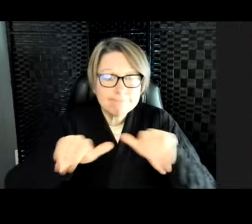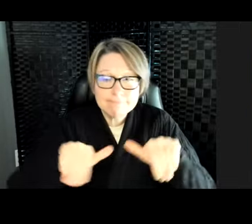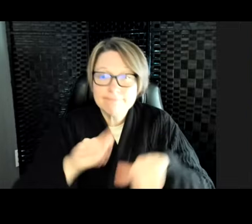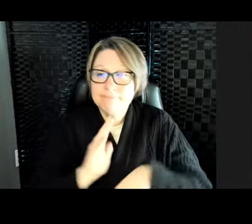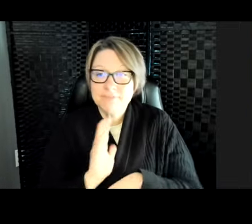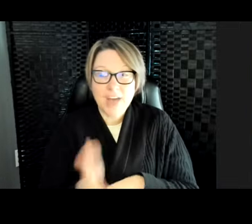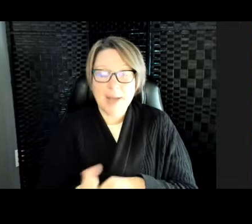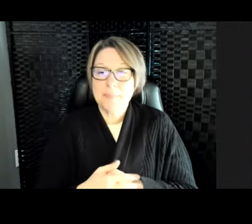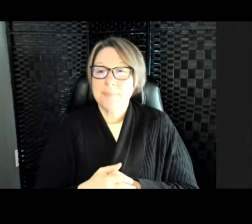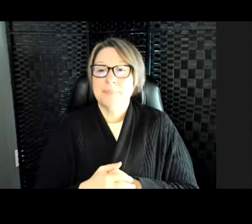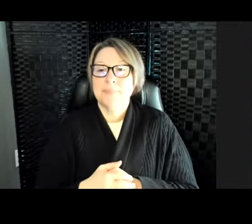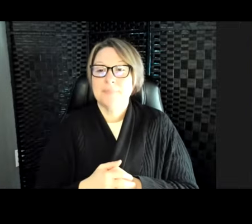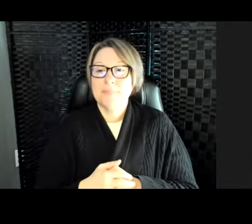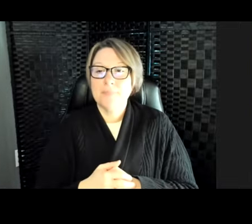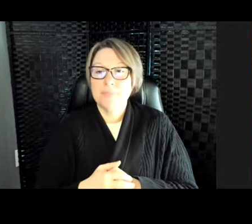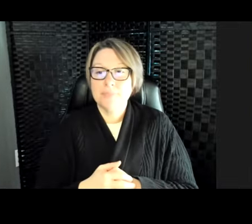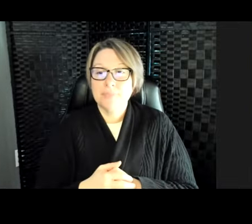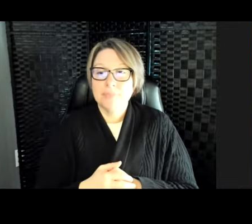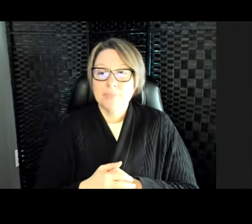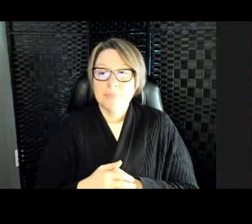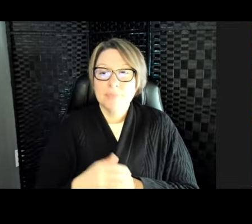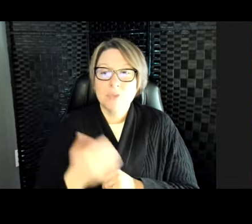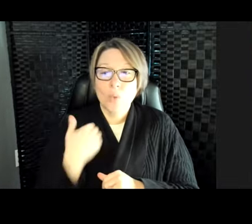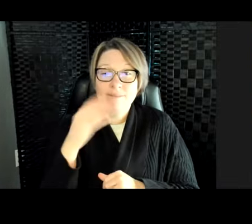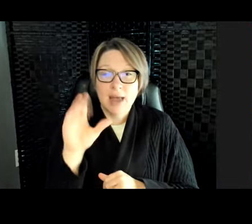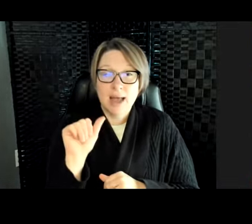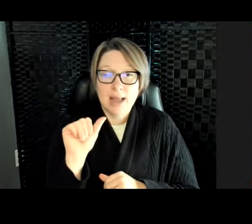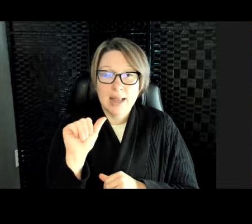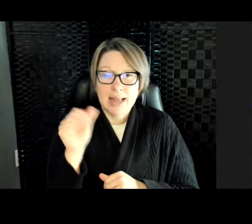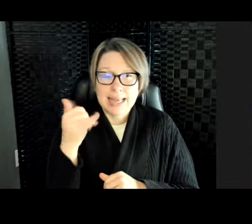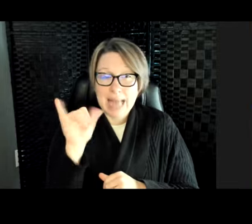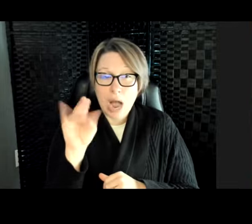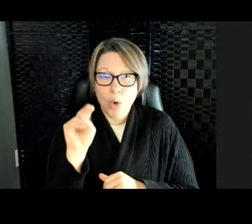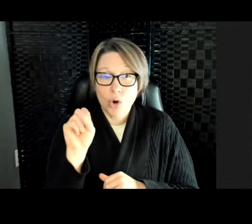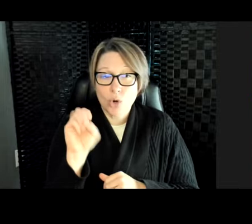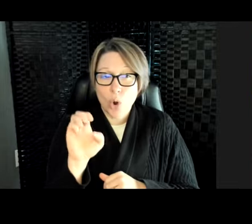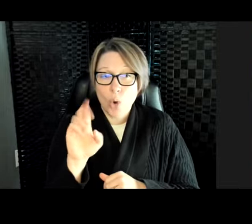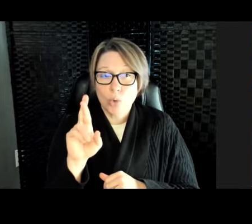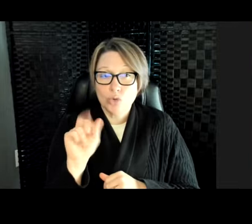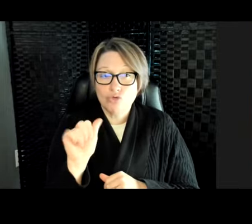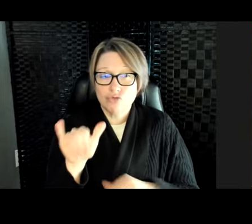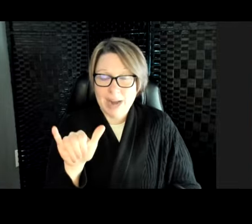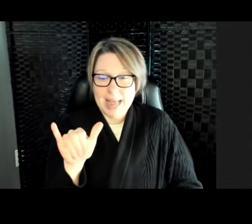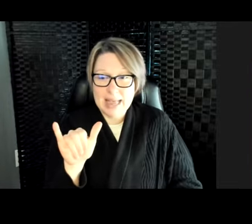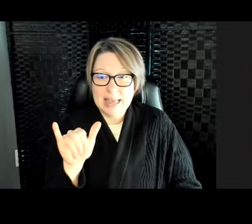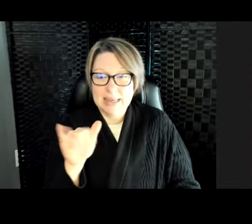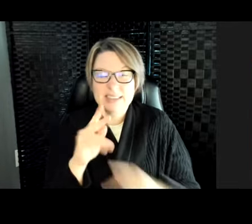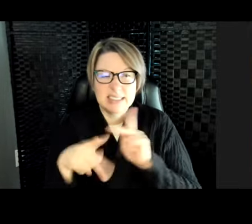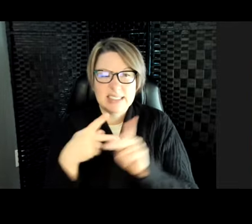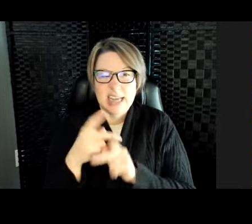the video, are cow-nosed rays. So, they are a type of stingray. And they're funny because I think they like